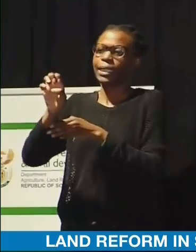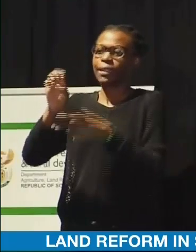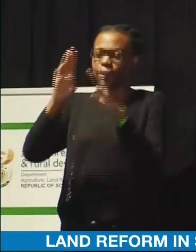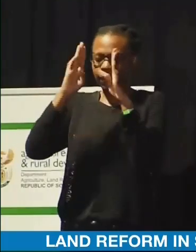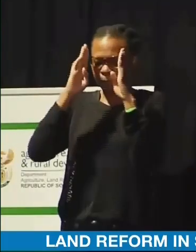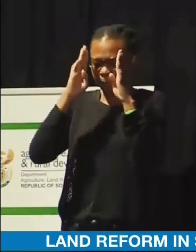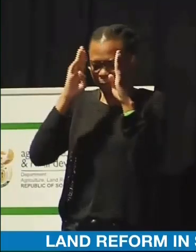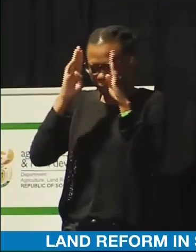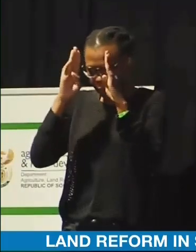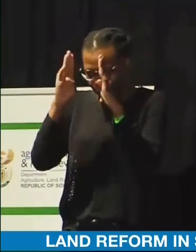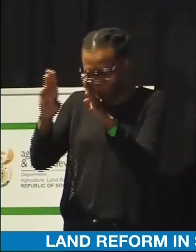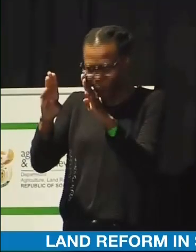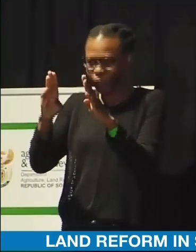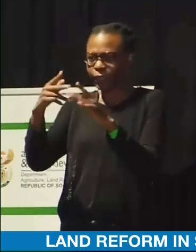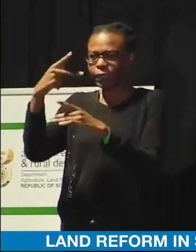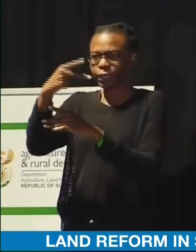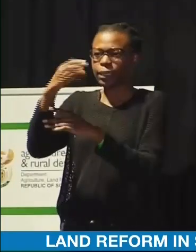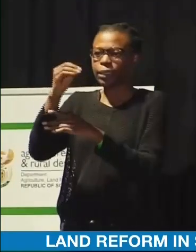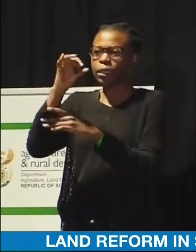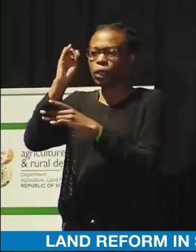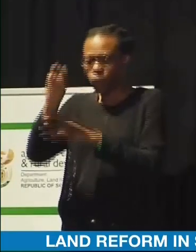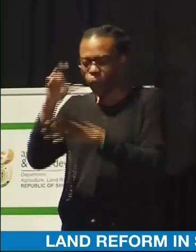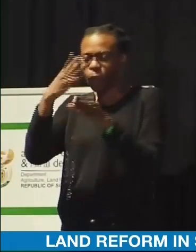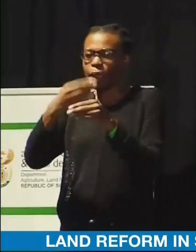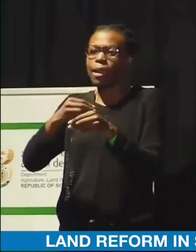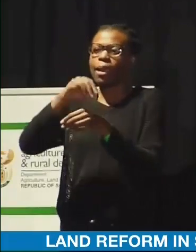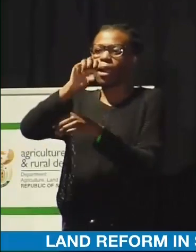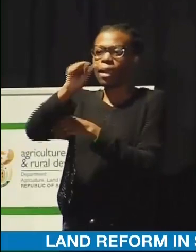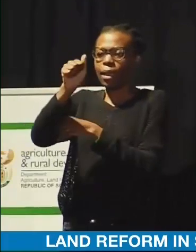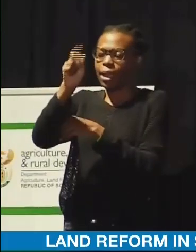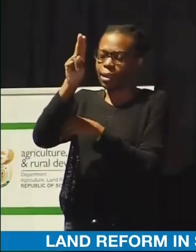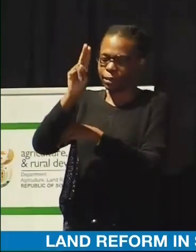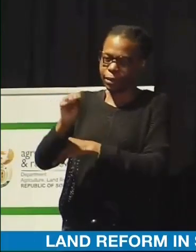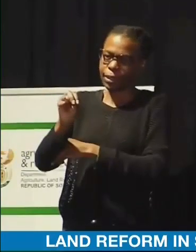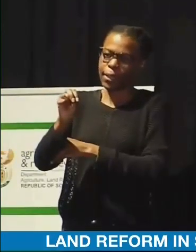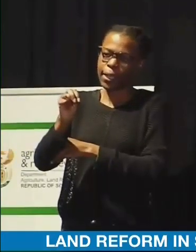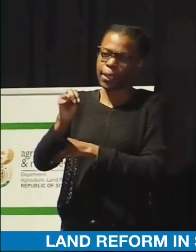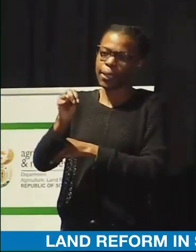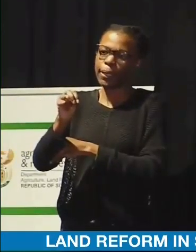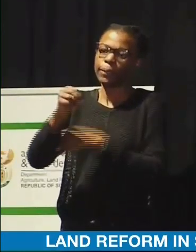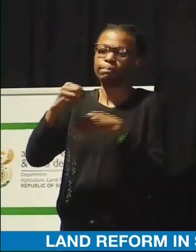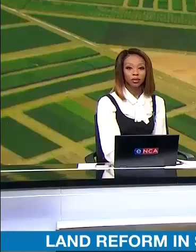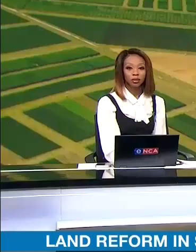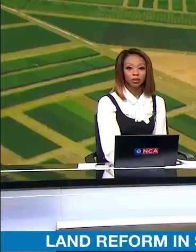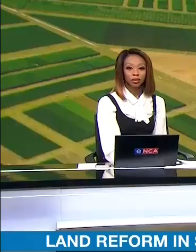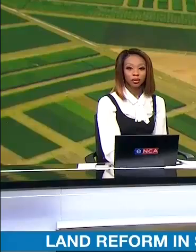our Khoi and Sen leaders. Leaders. Leaders.